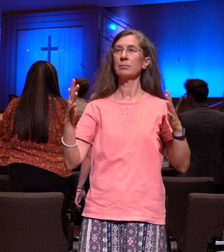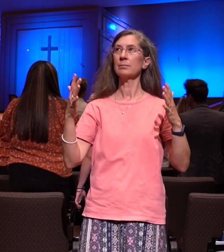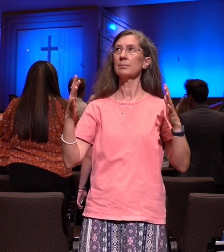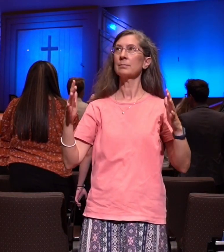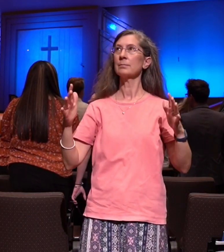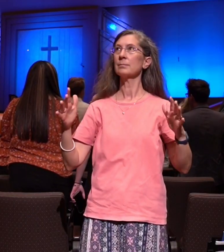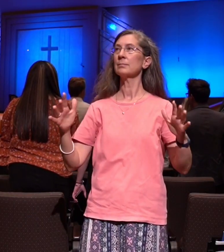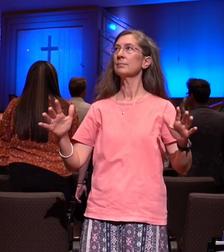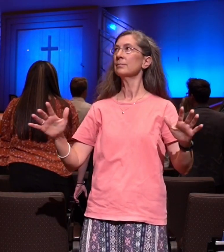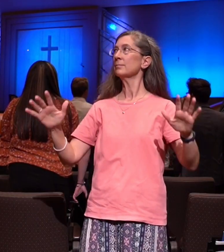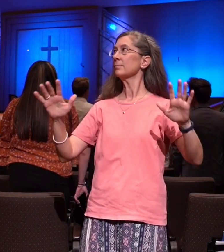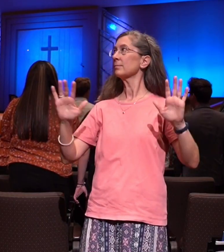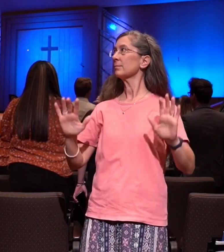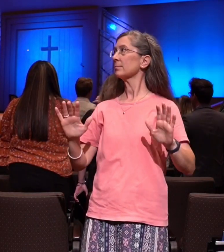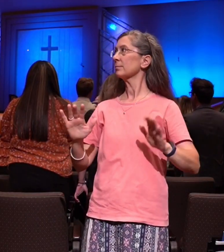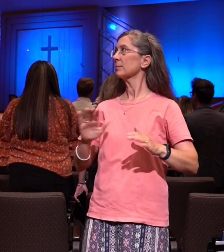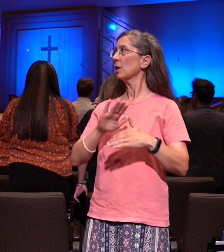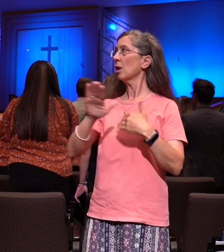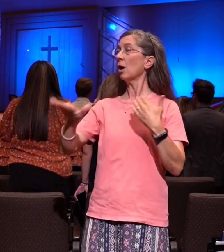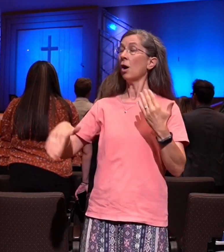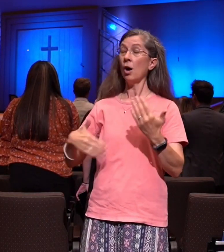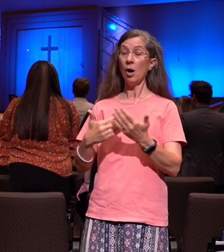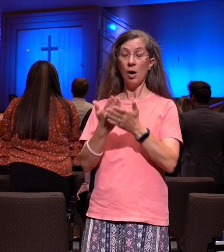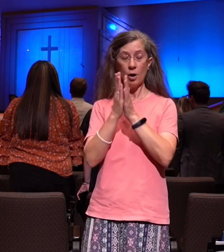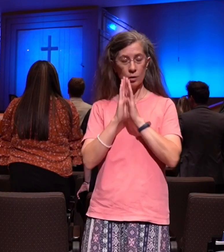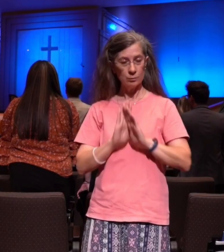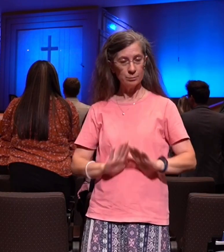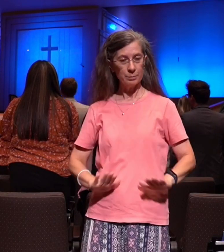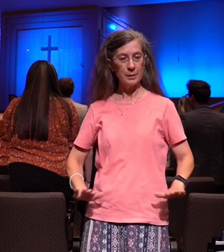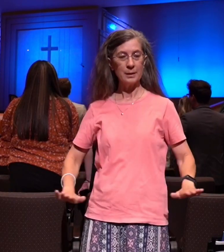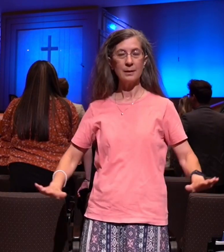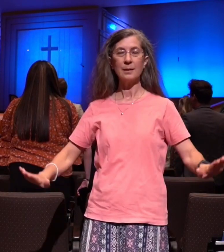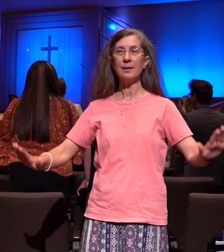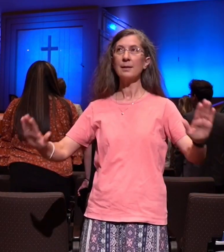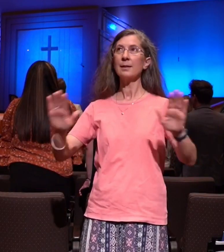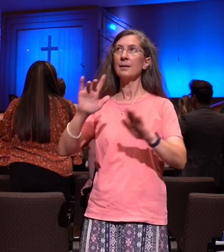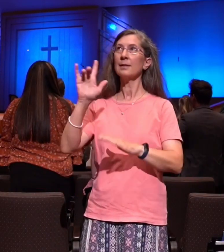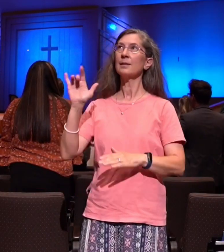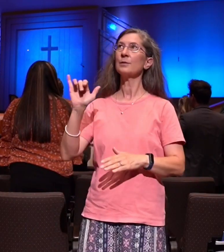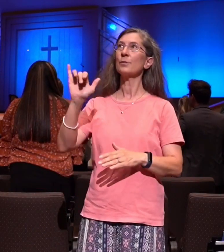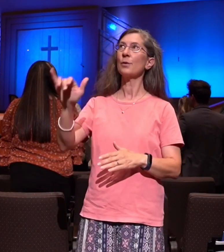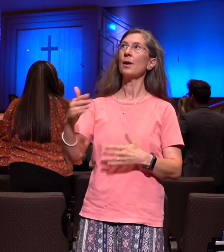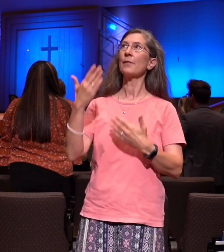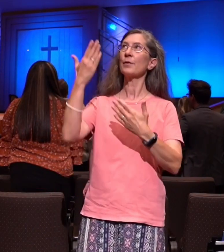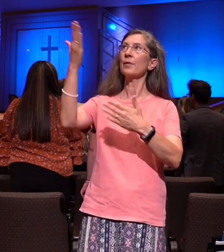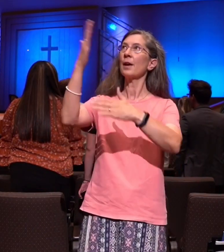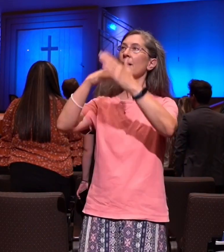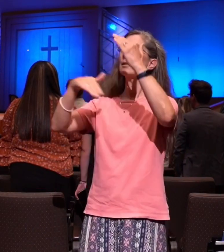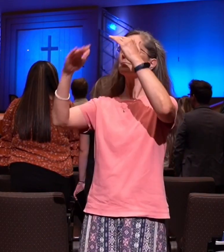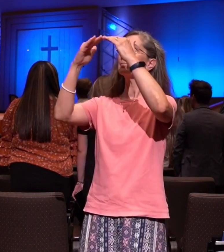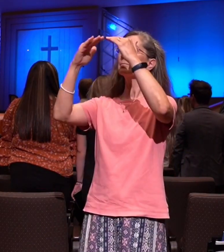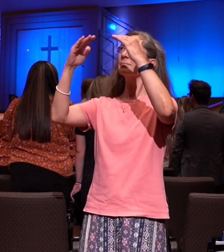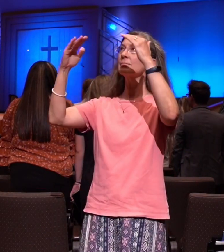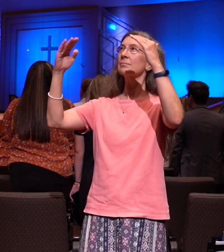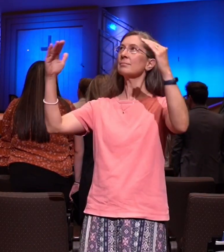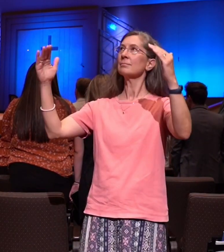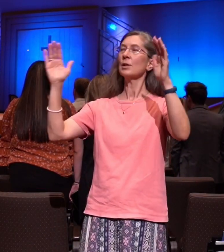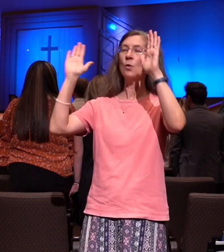peace forevermore on that happy golden shore. What a day,